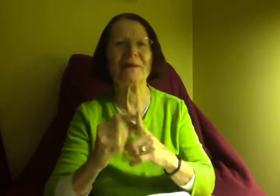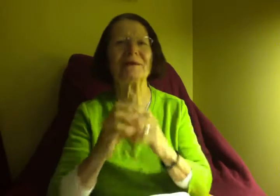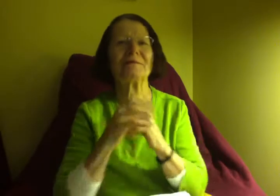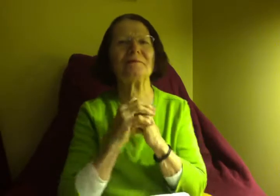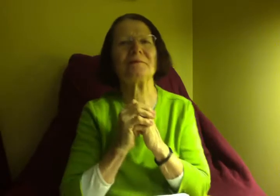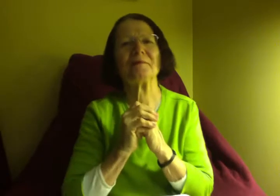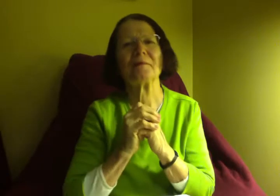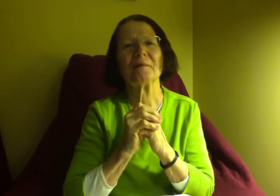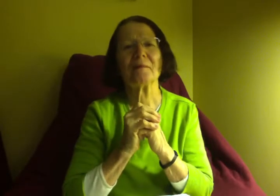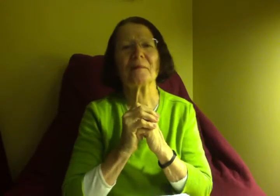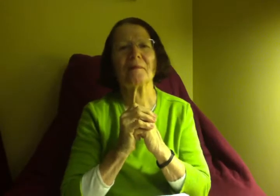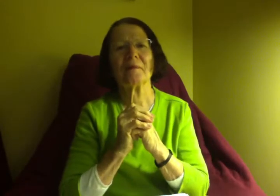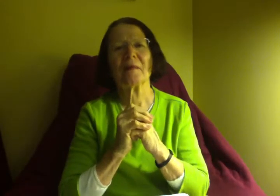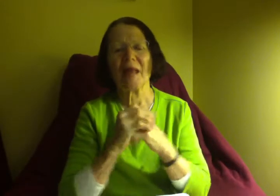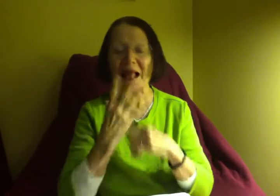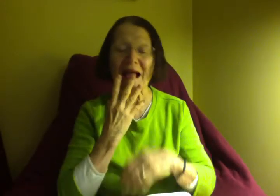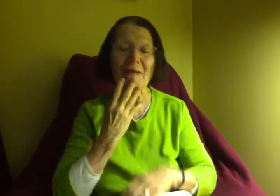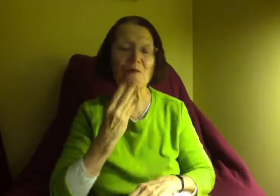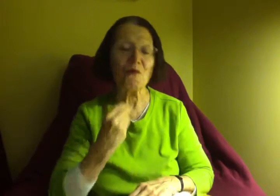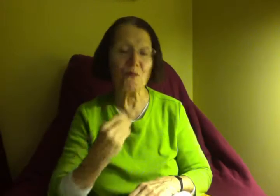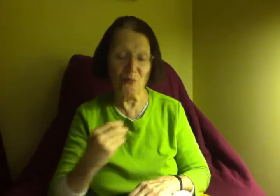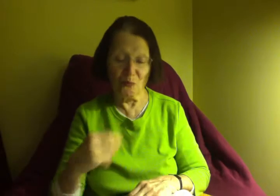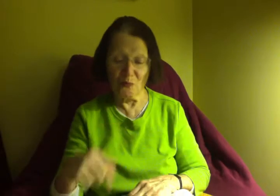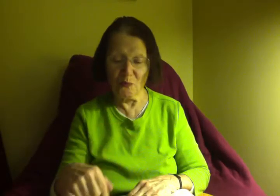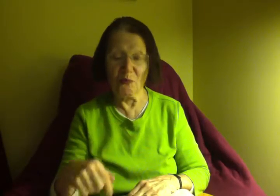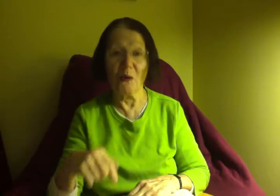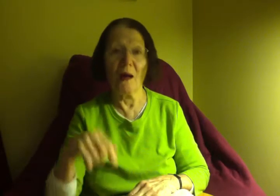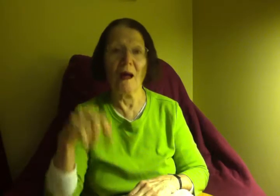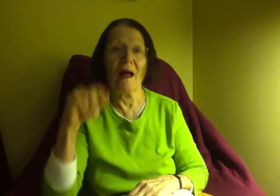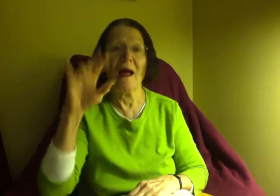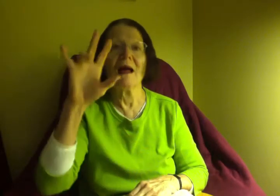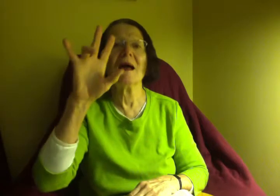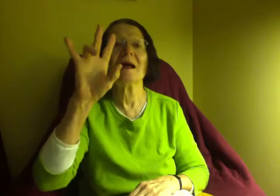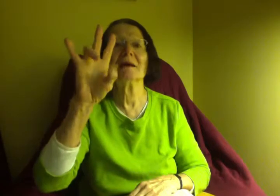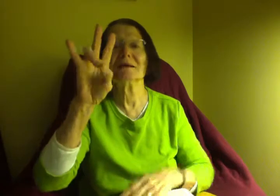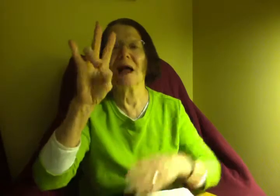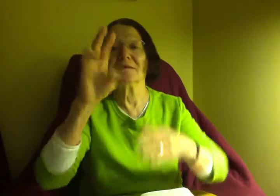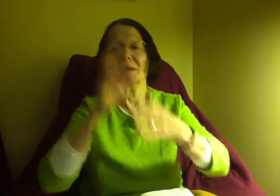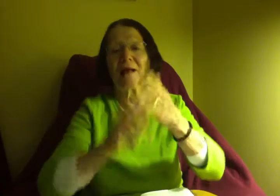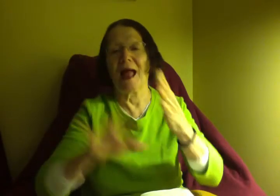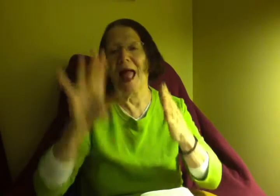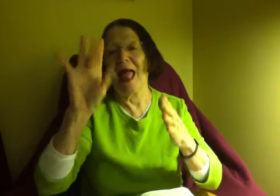And it's